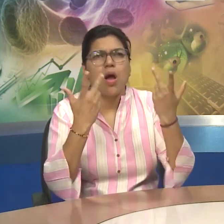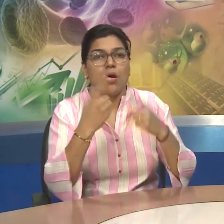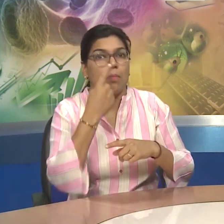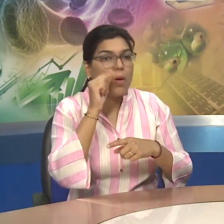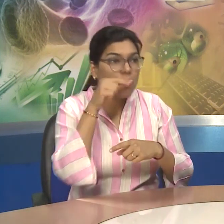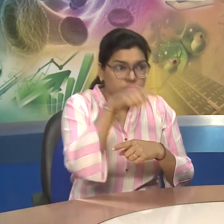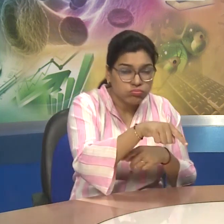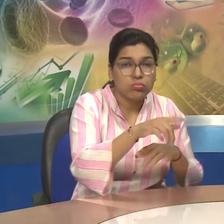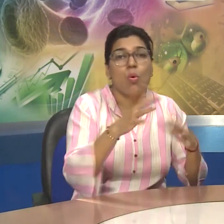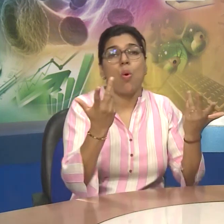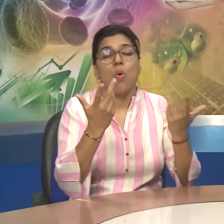Identity Crisis